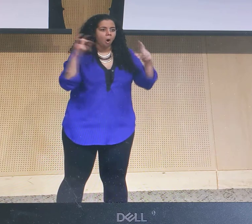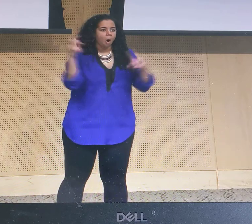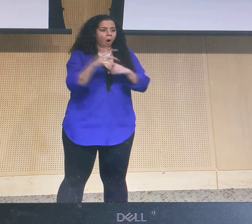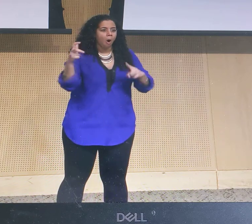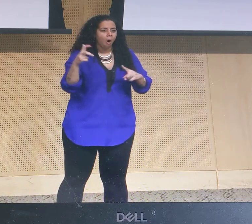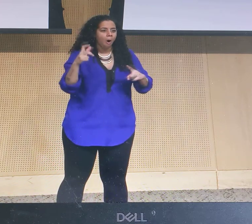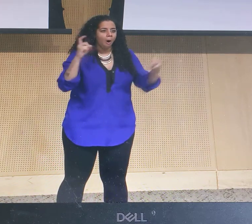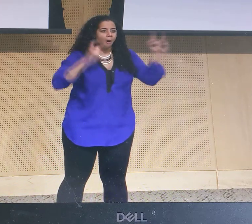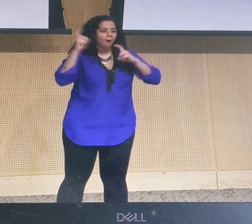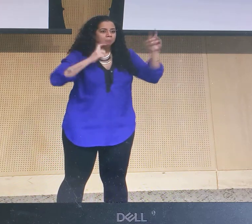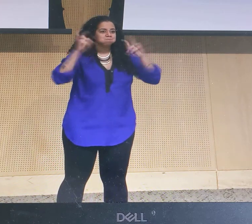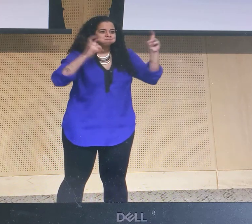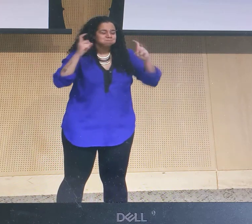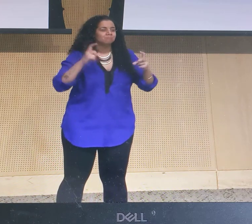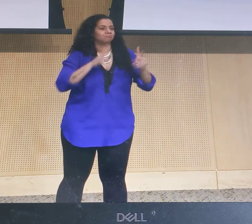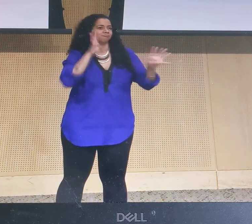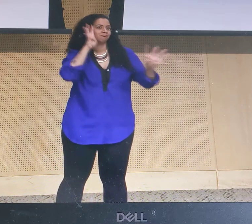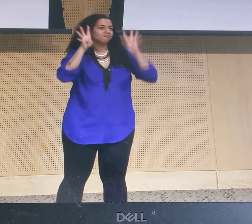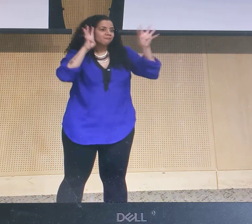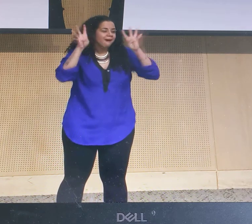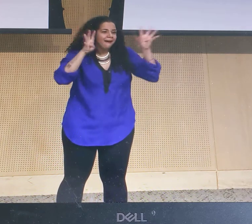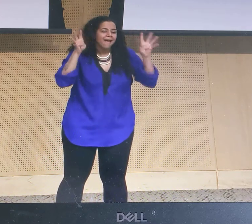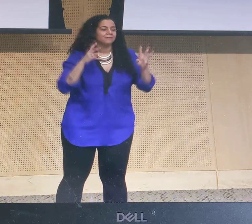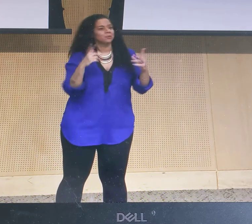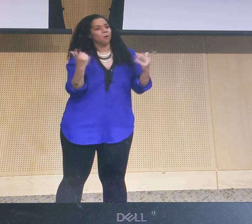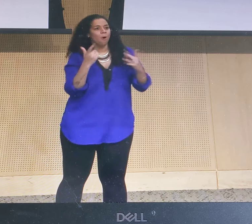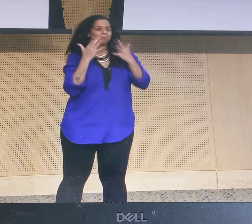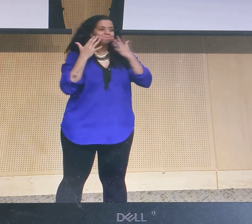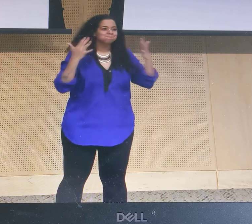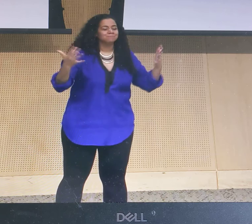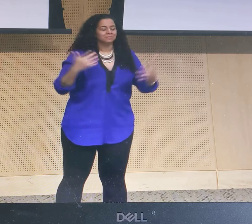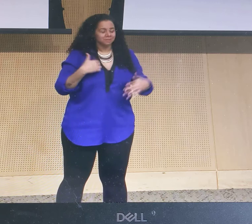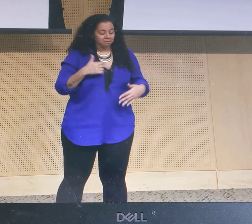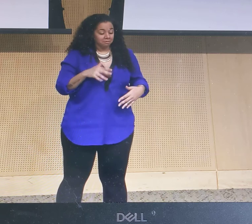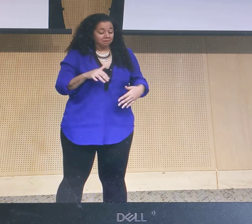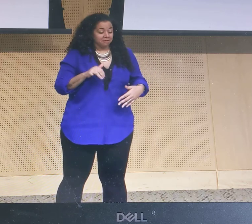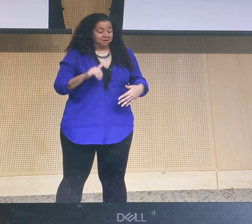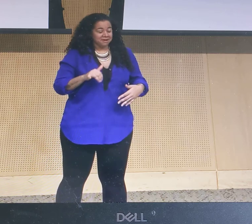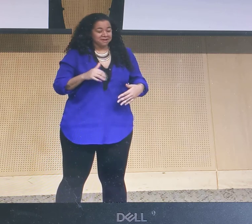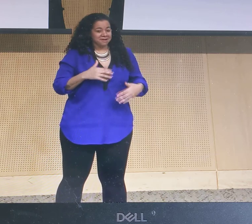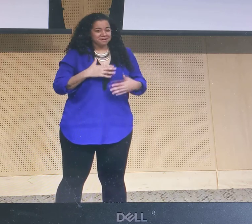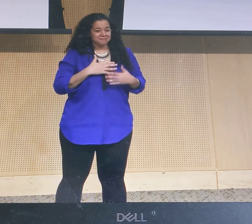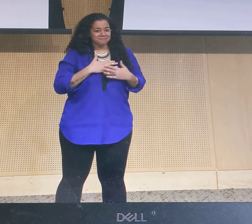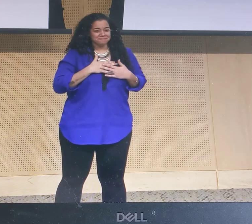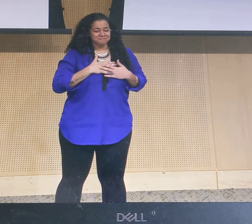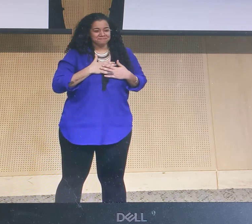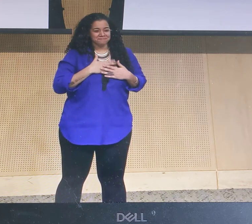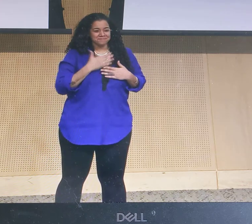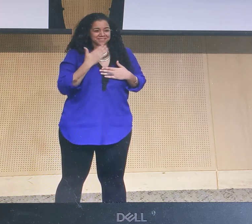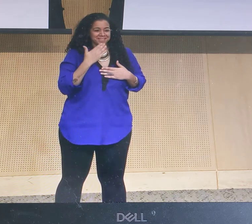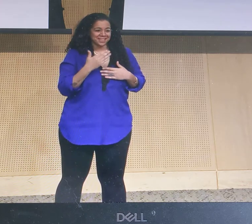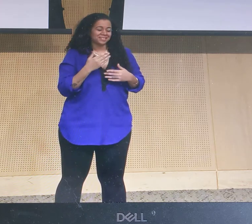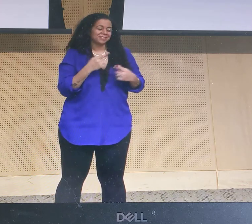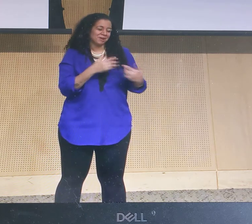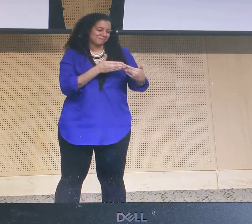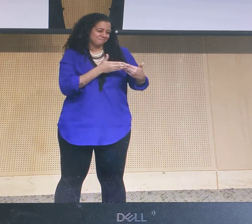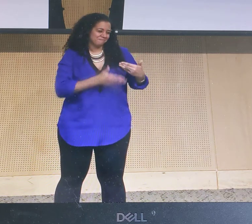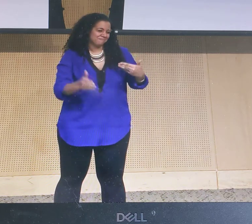and said, this should be my sign name because I have creative and really good facial expressions and I'm really friendly.